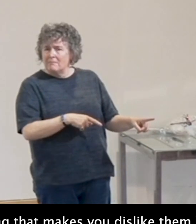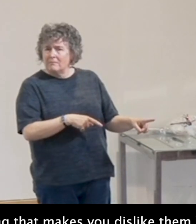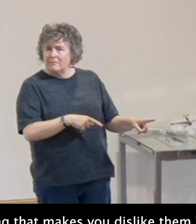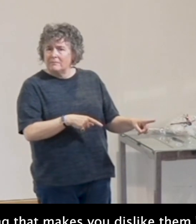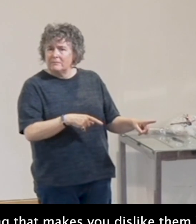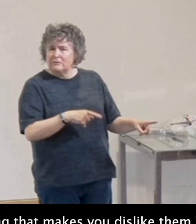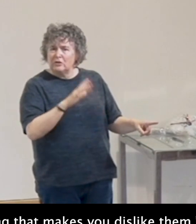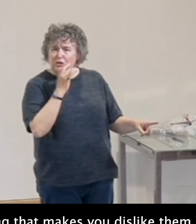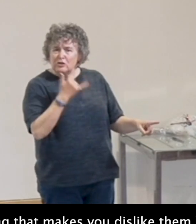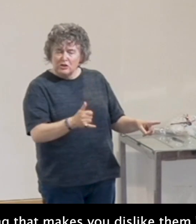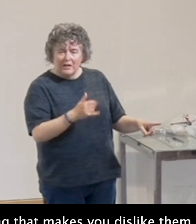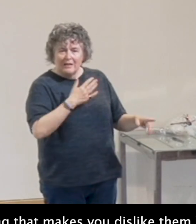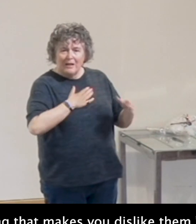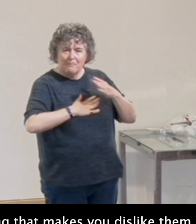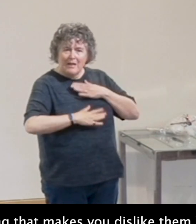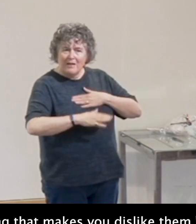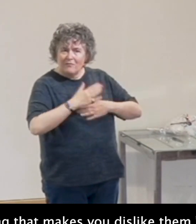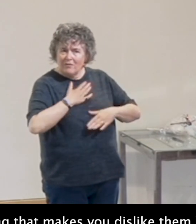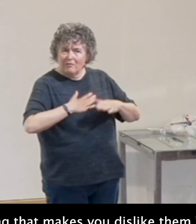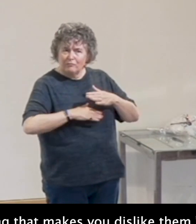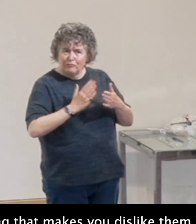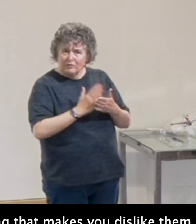Hands up, but no. Sorry.